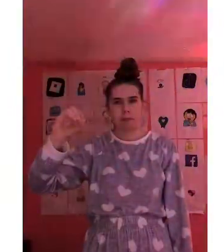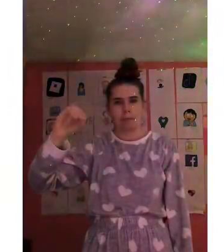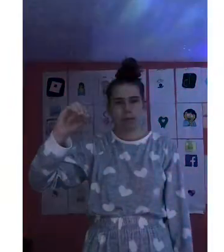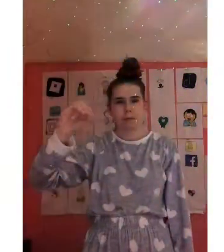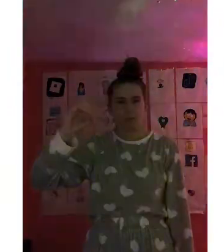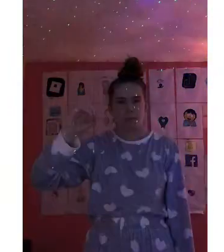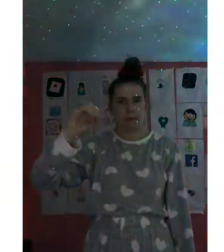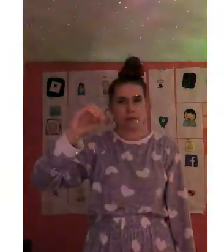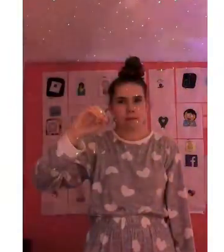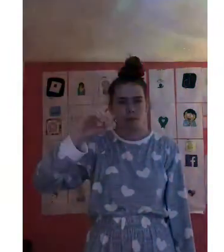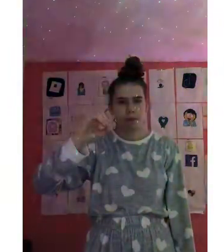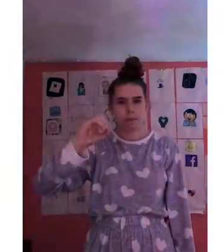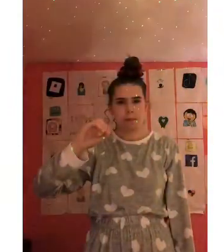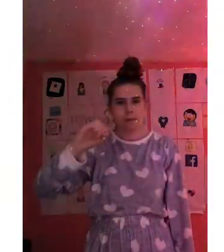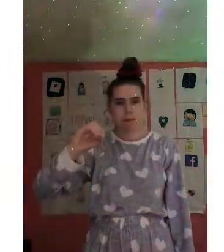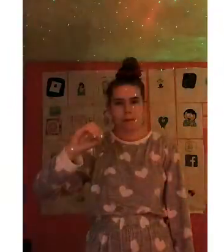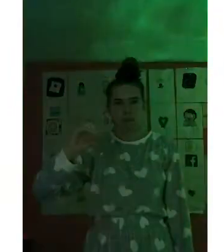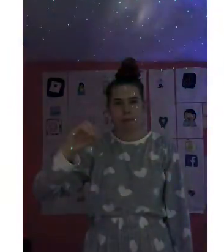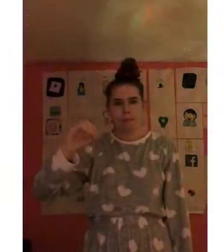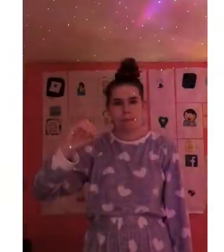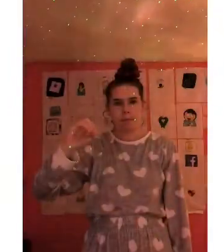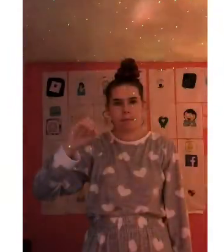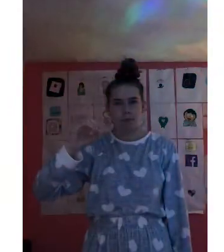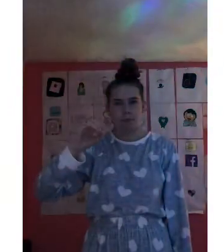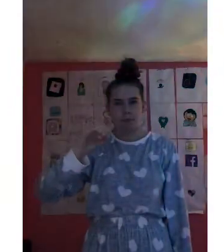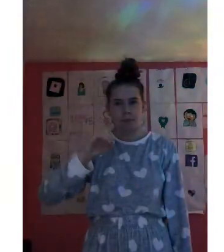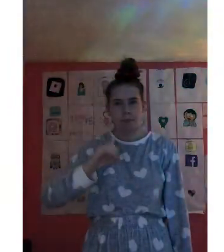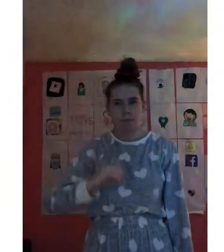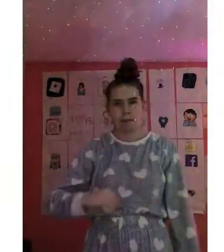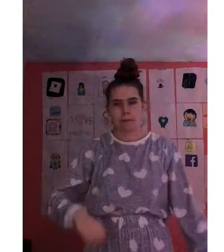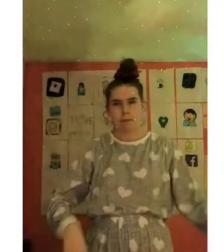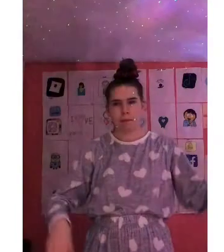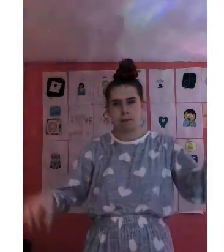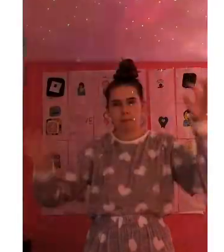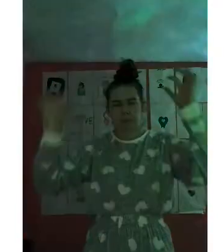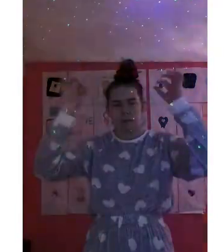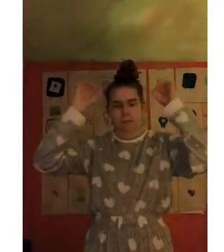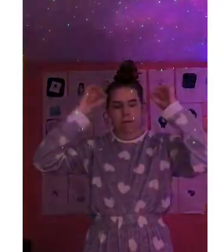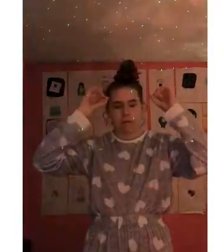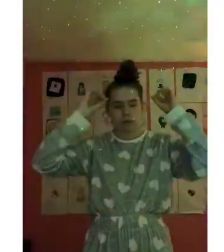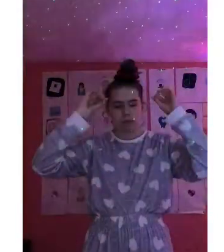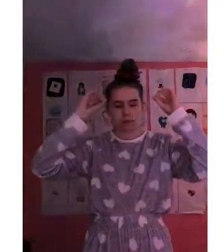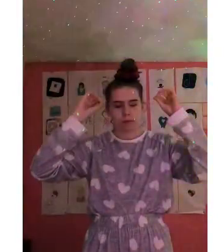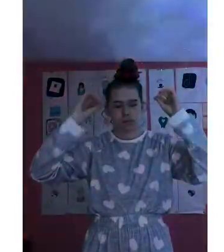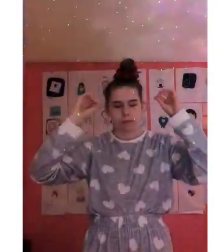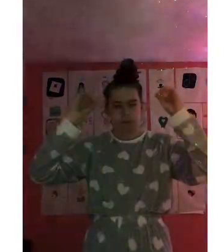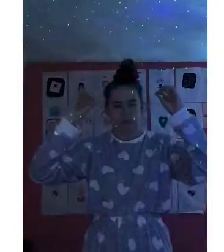the of my